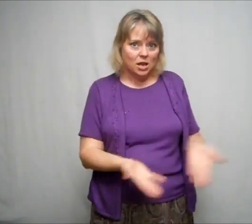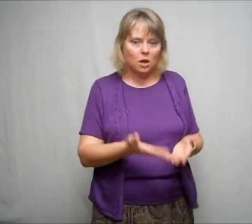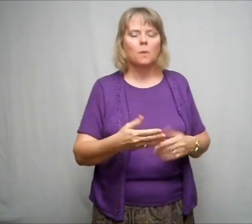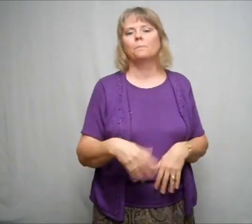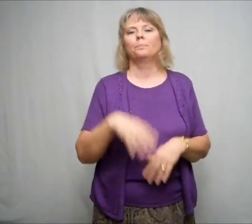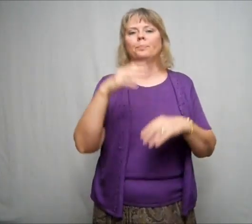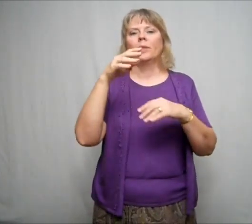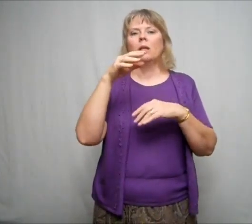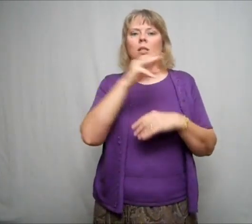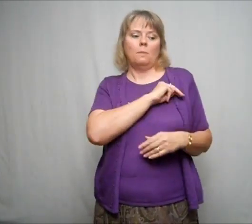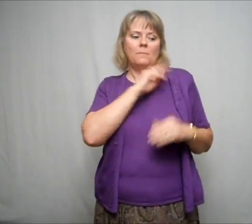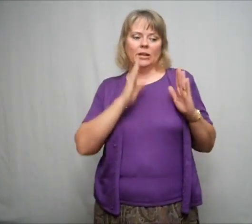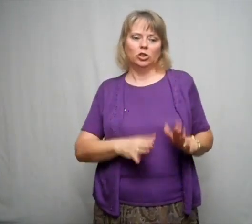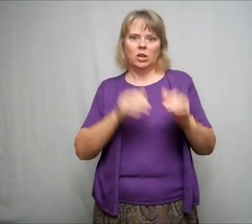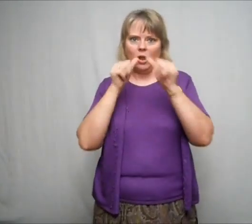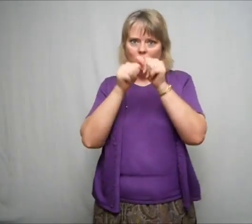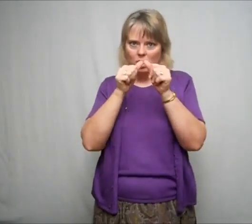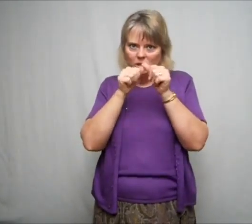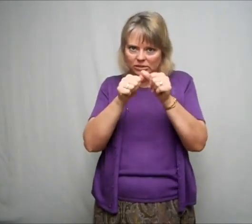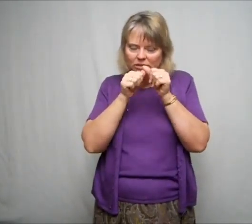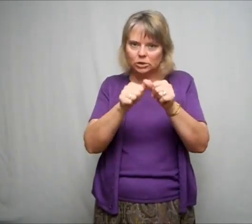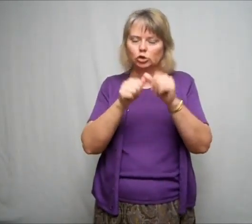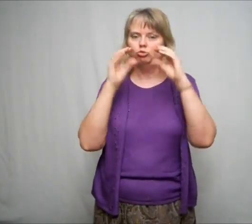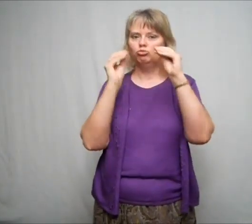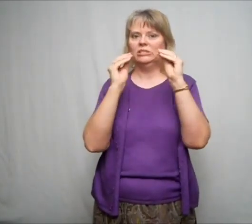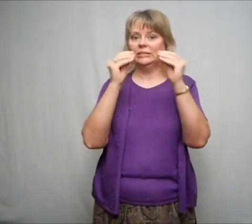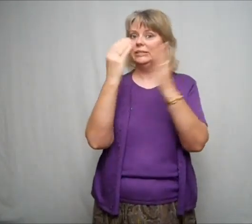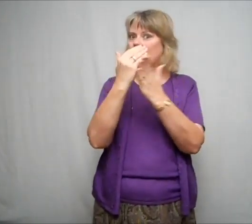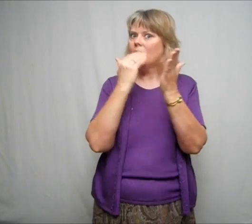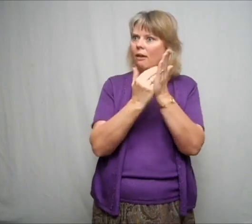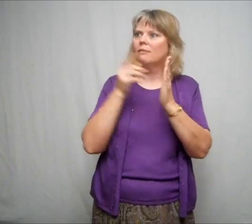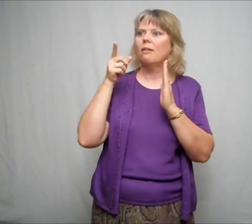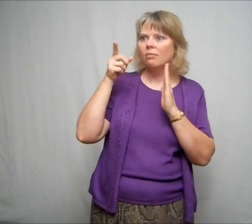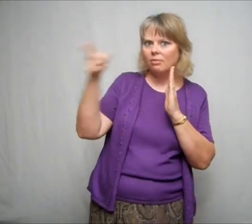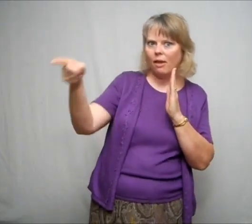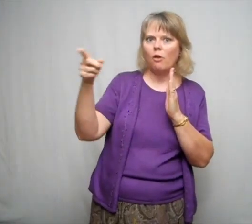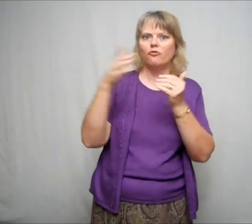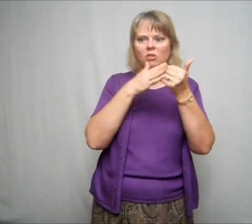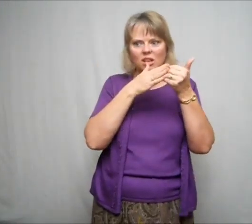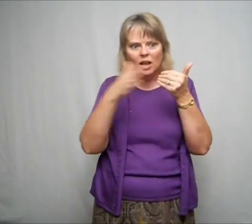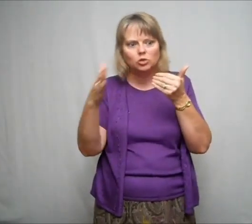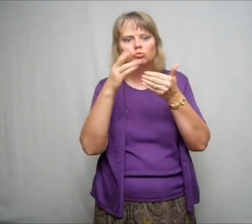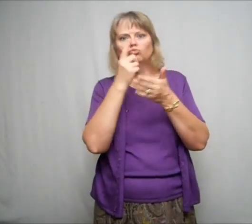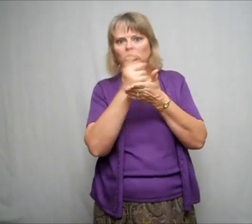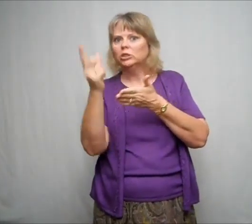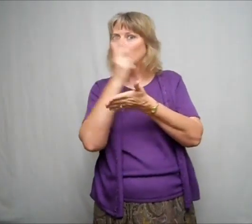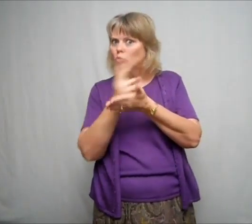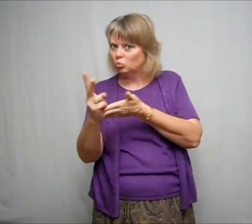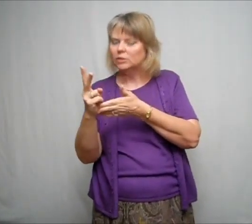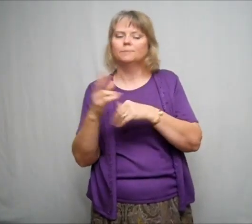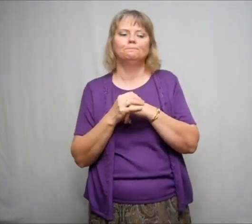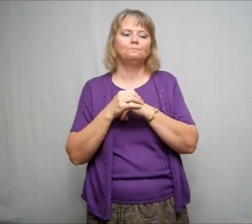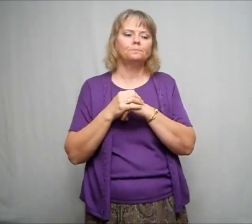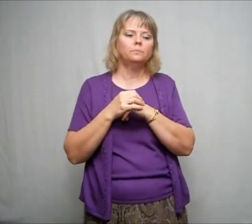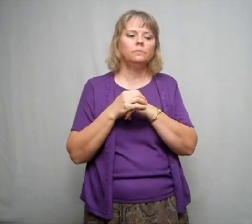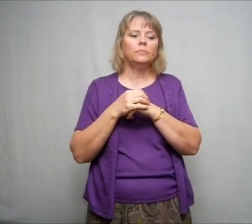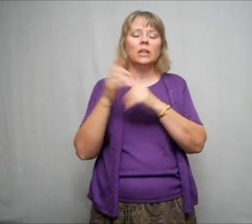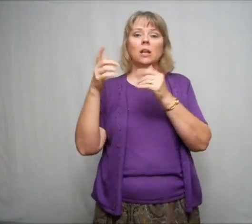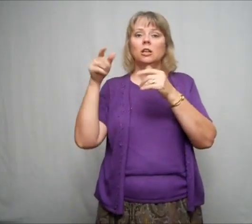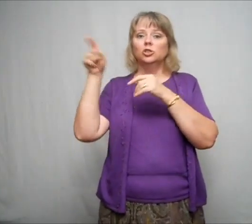So then after we finished our trip to Nicaragua, came back to the U.S., the missionaries there continued the Bible stories